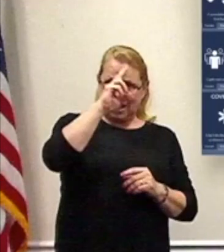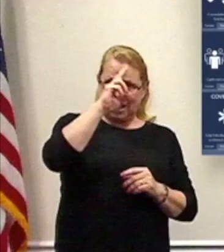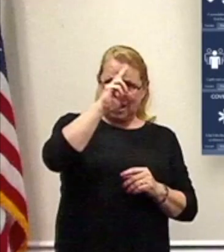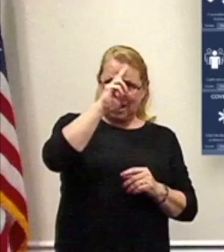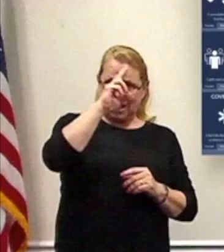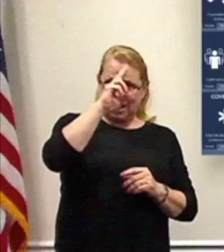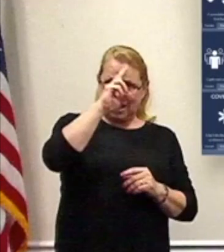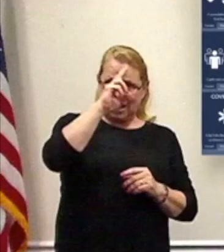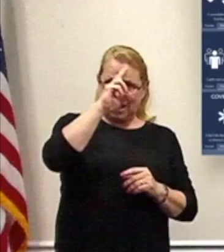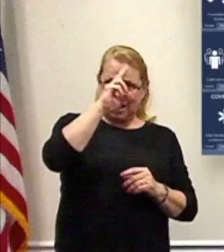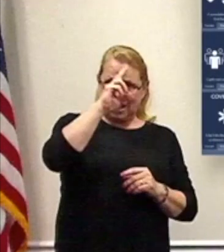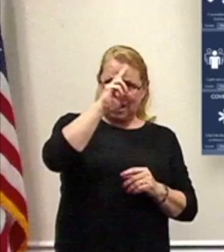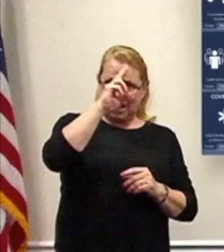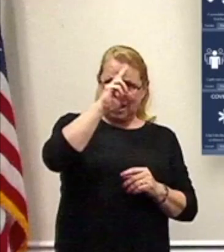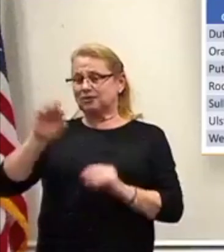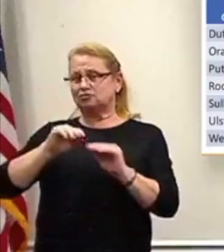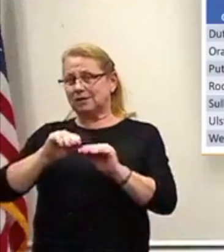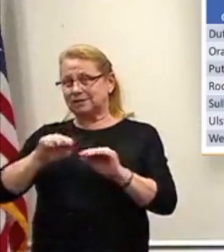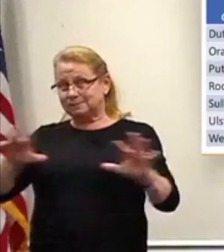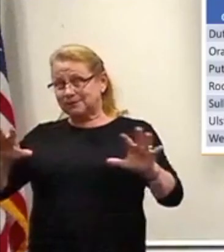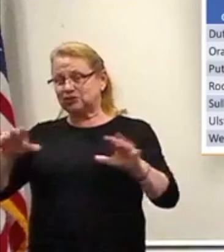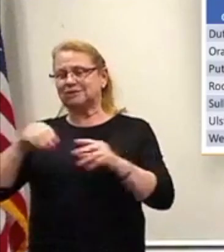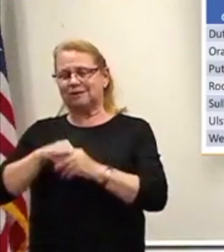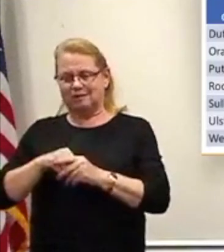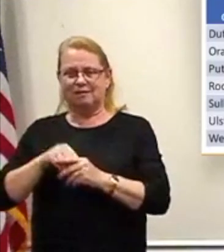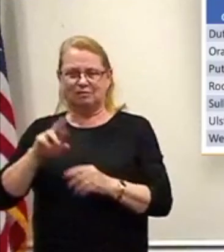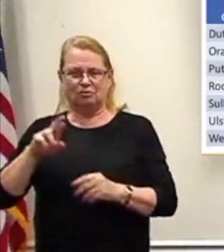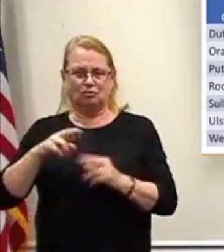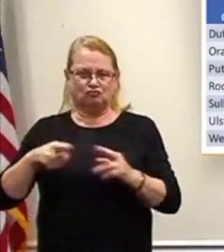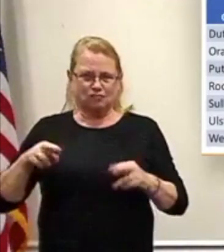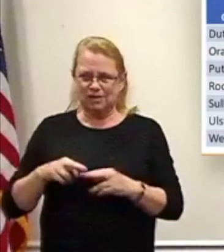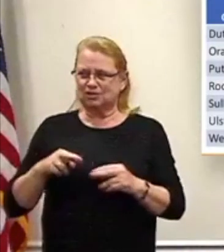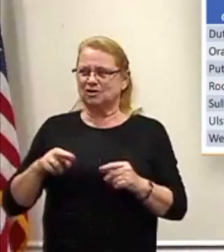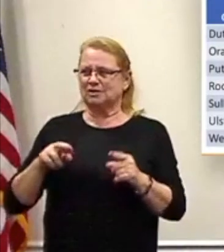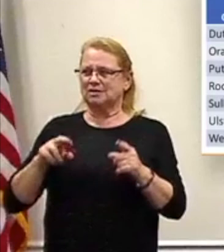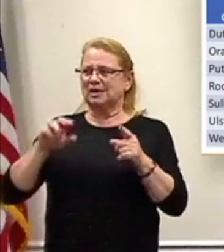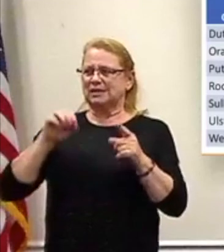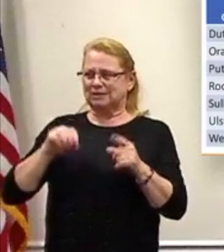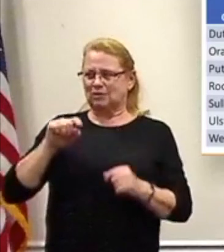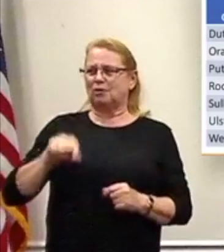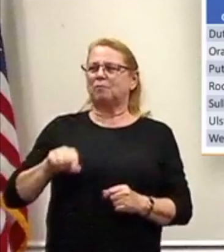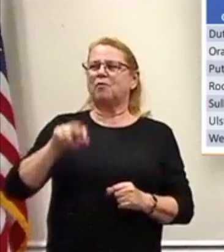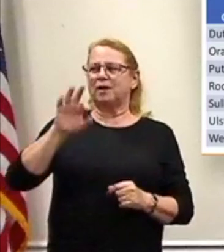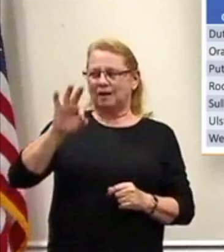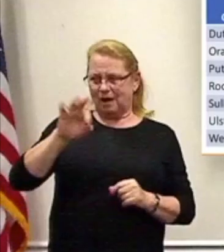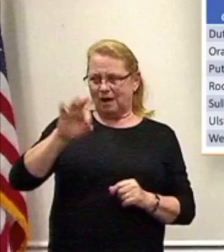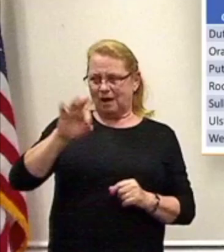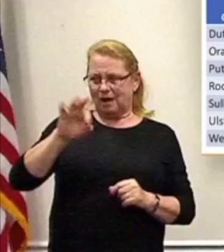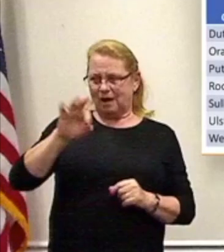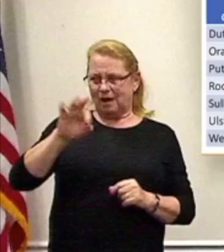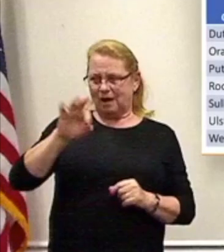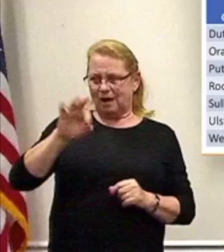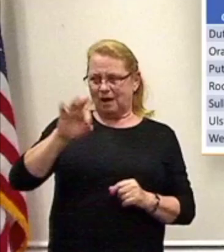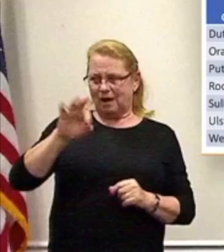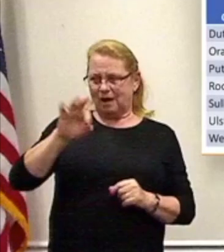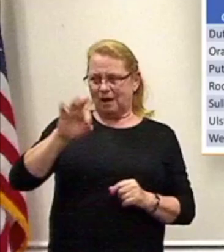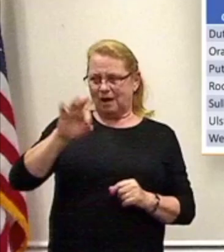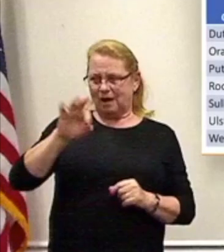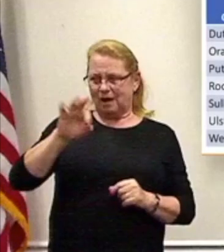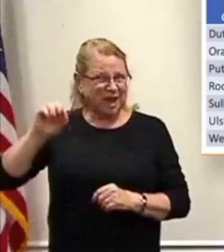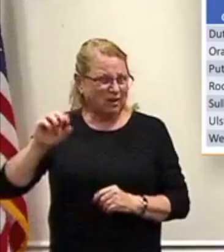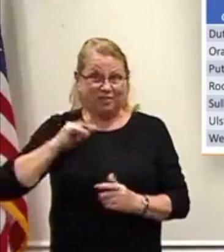We are at nine-tenths of 1% in Dutchess County, the lowest transmission rate of any county in the region. Again, that is